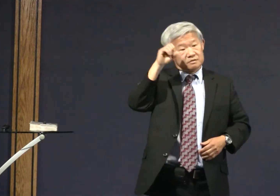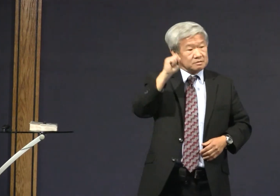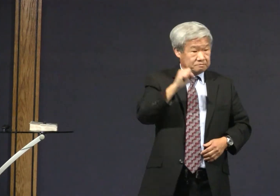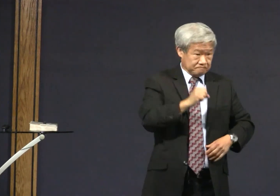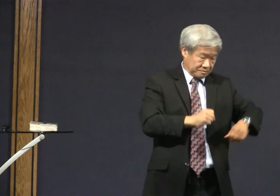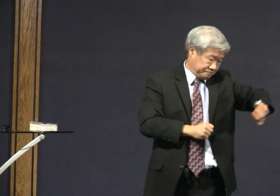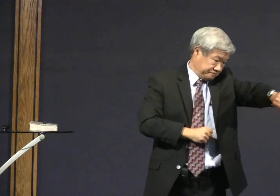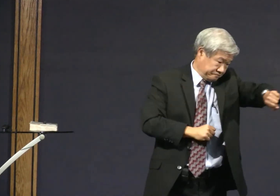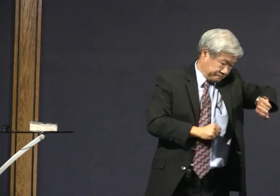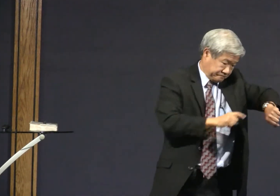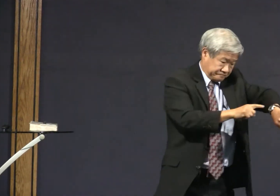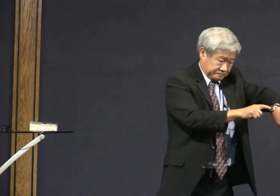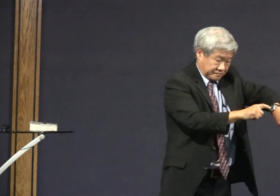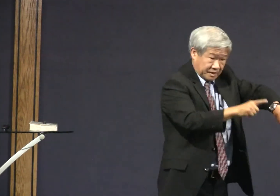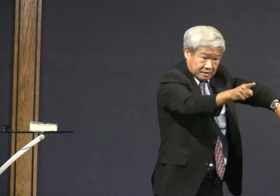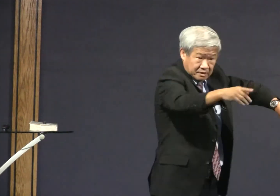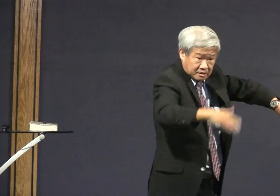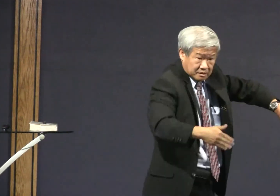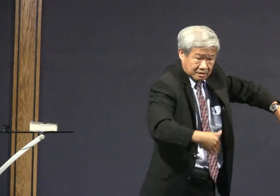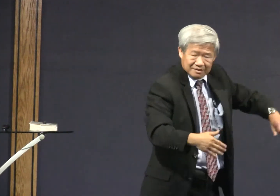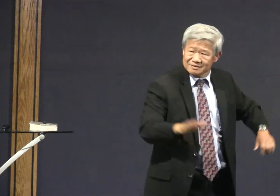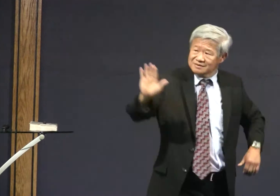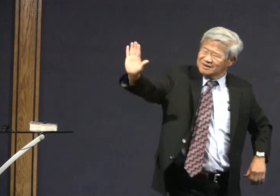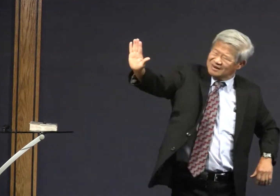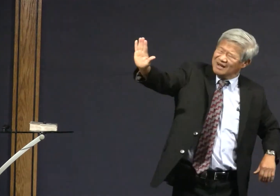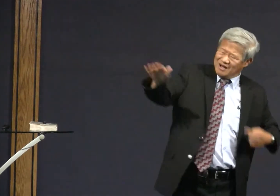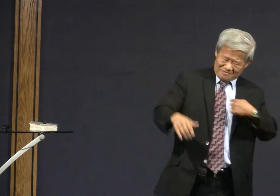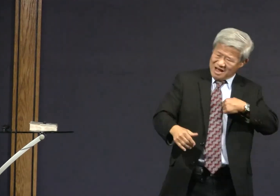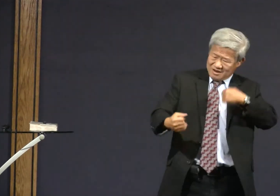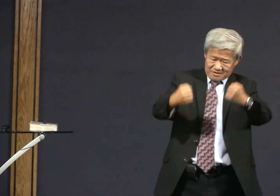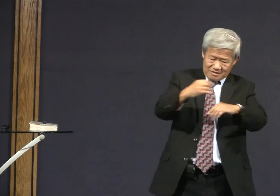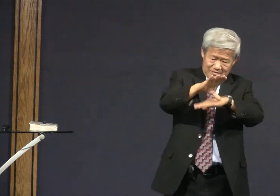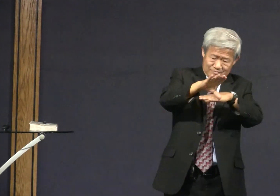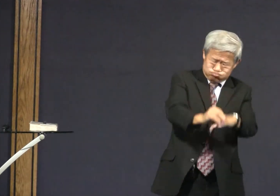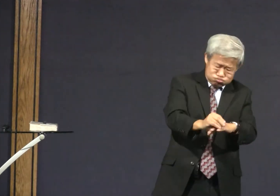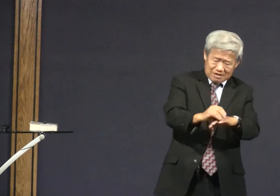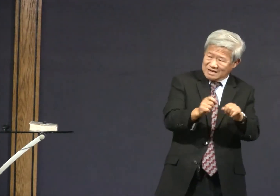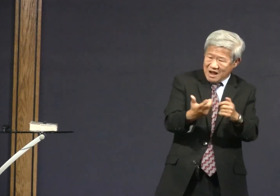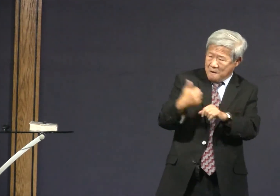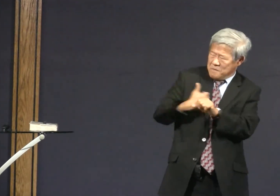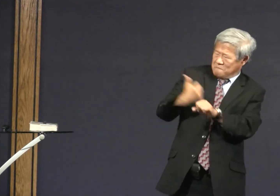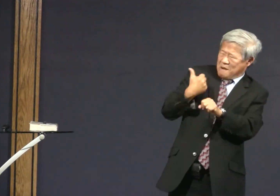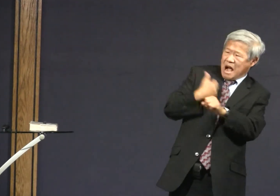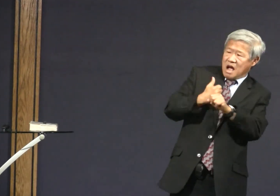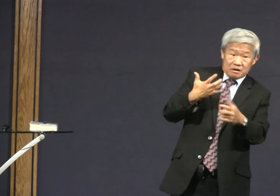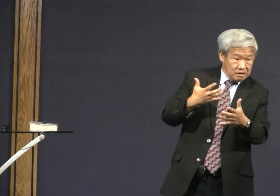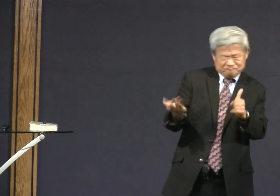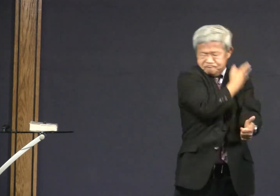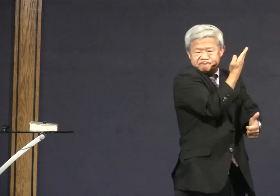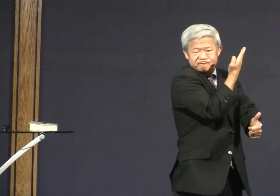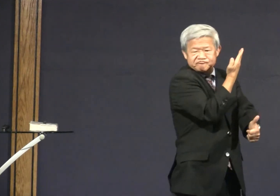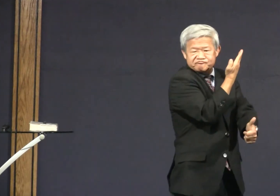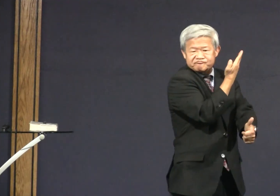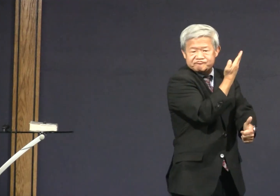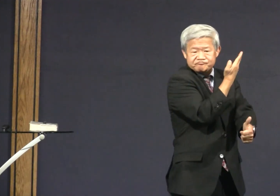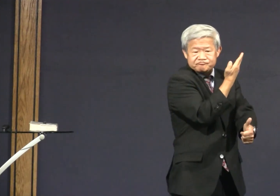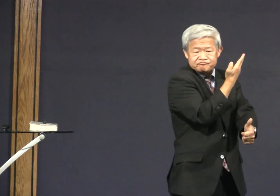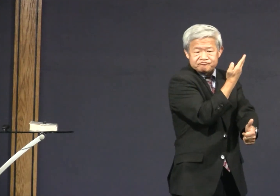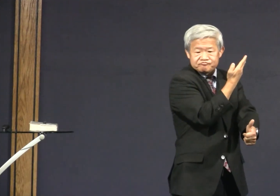if you're on the job and you're late, you say, well, I had a black tire. doesn't mean you